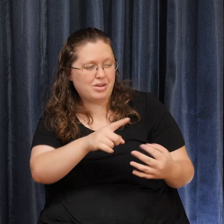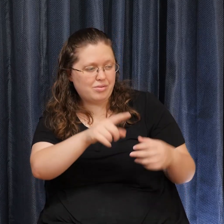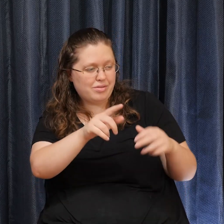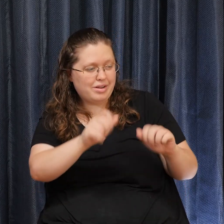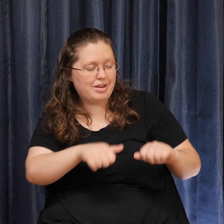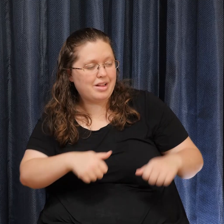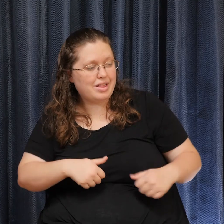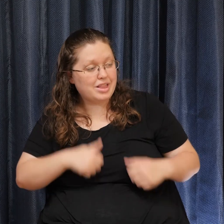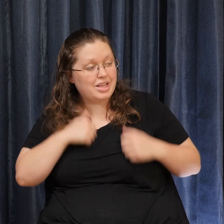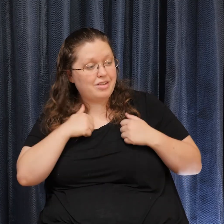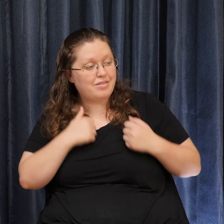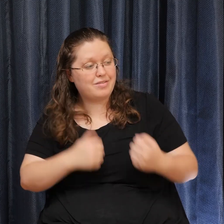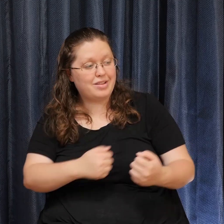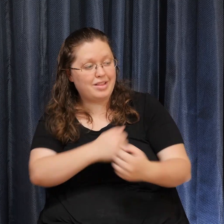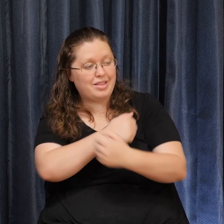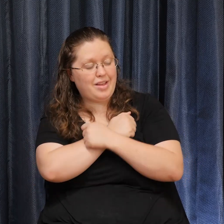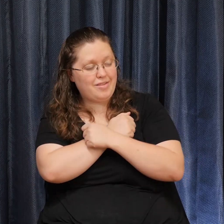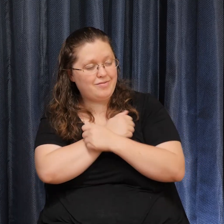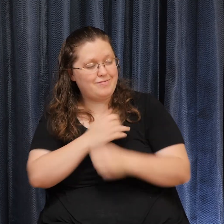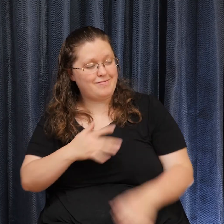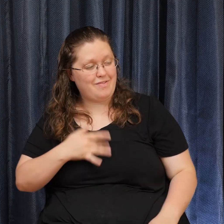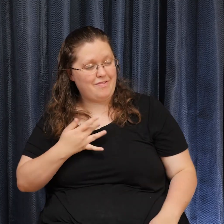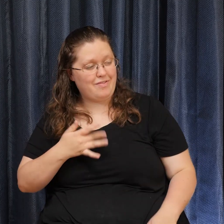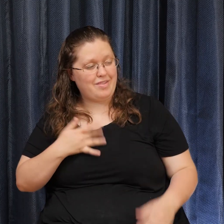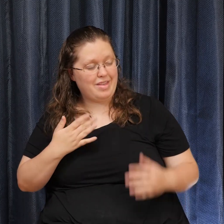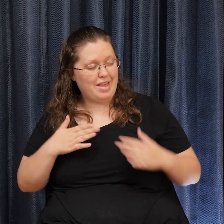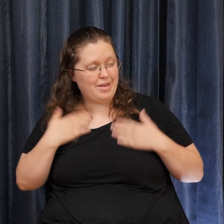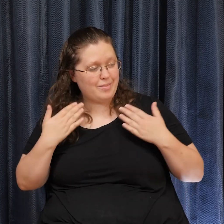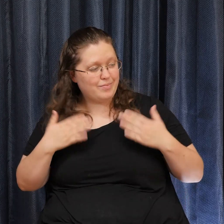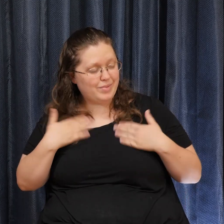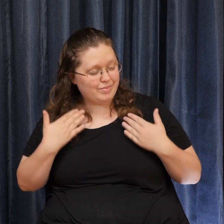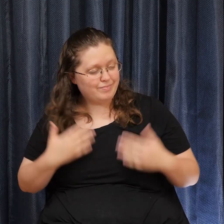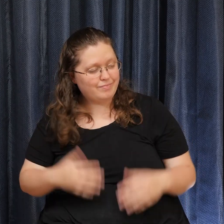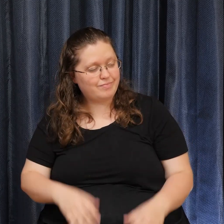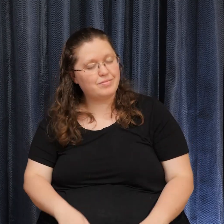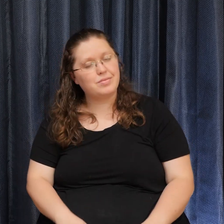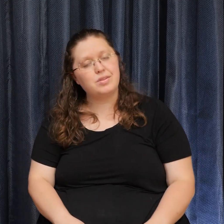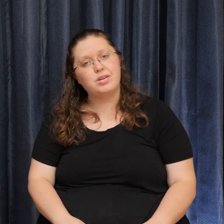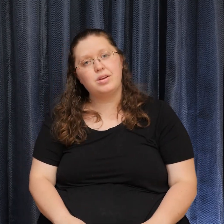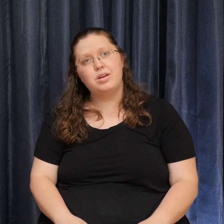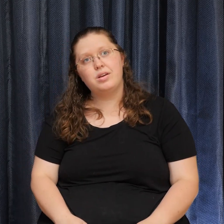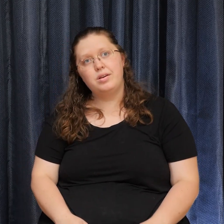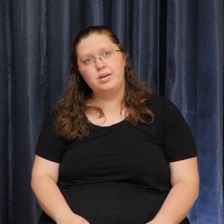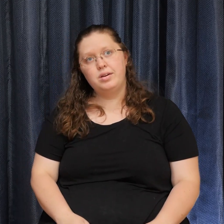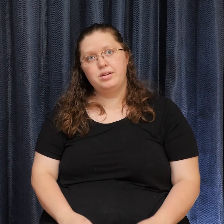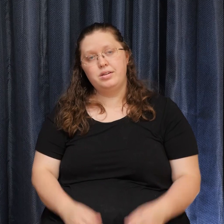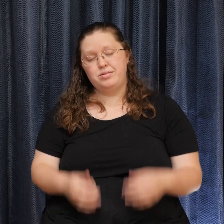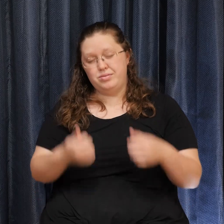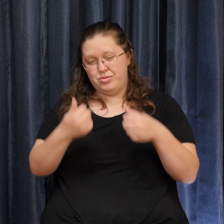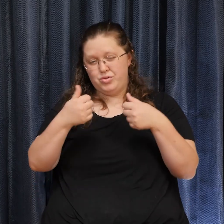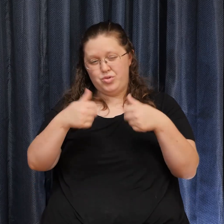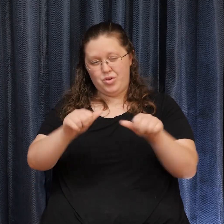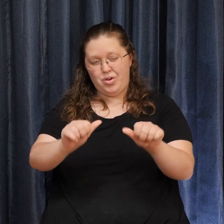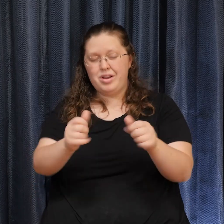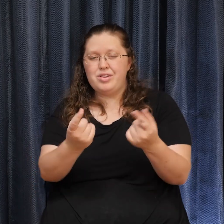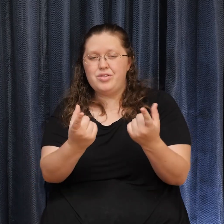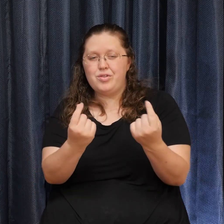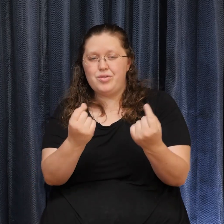And be happy And so Being our best Doing our best Is not about Wearing